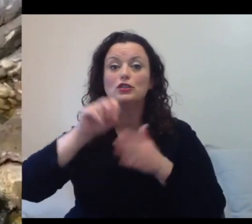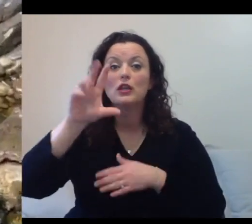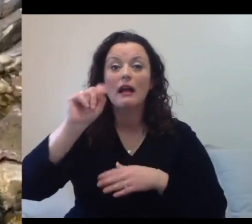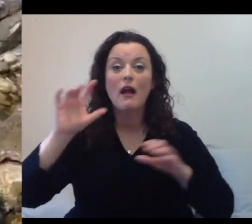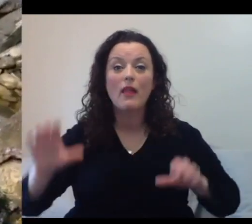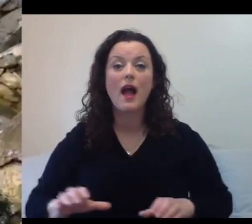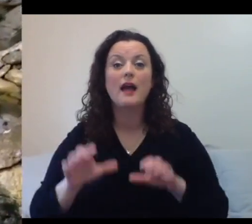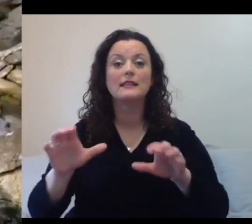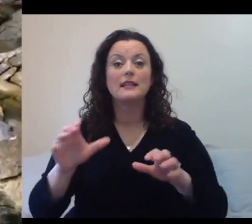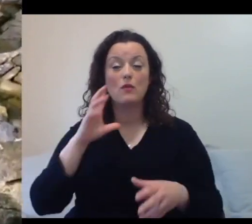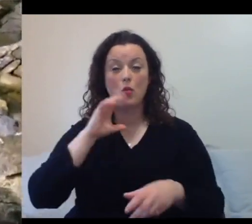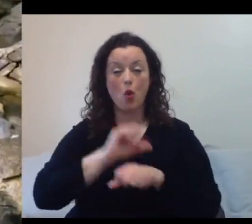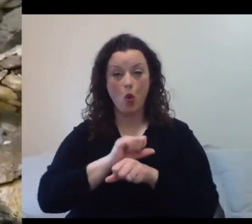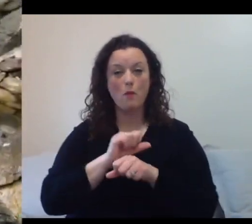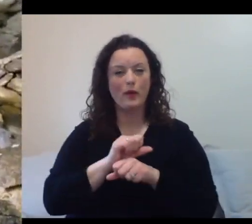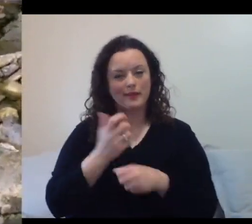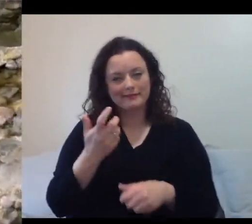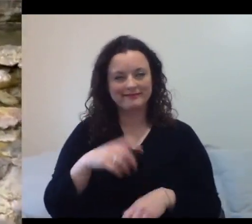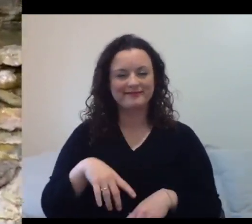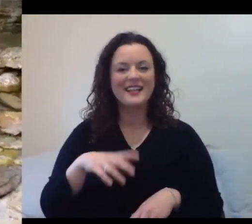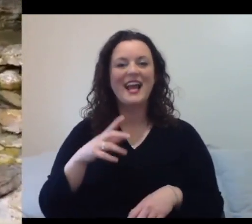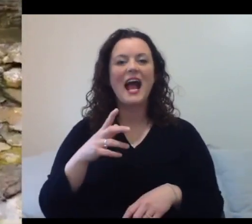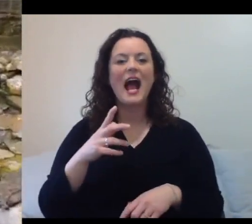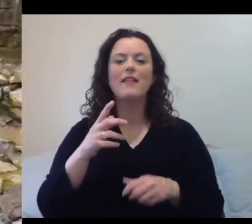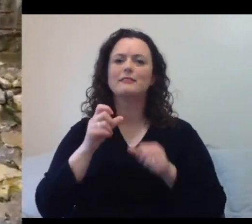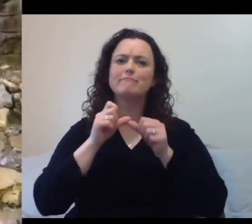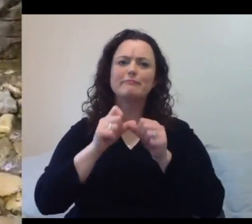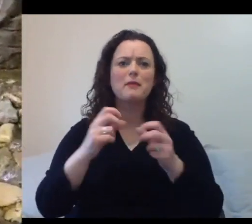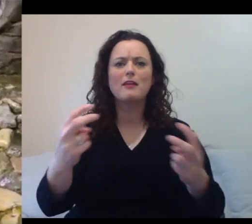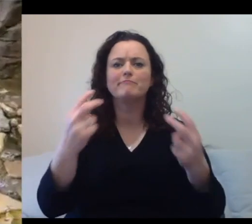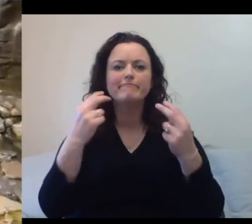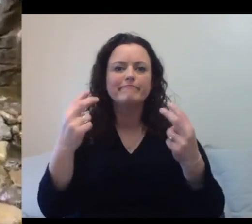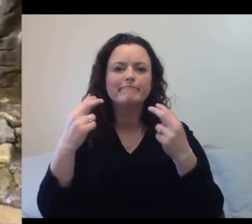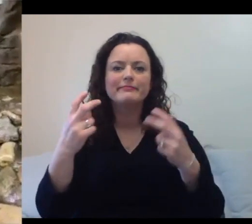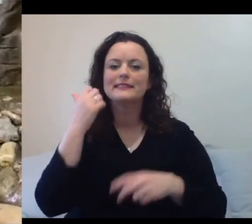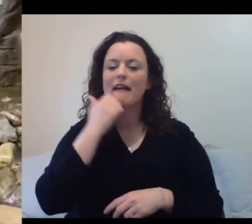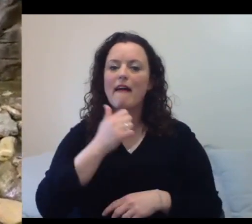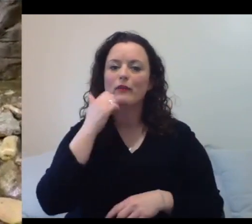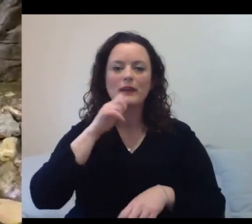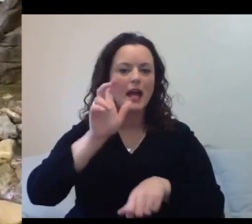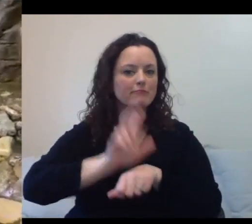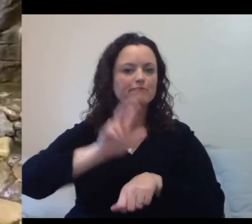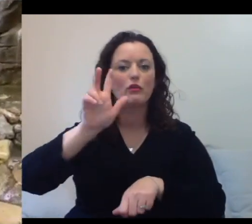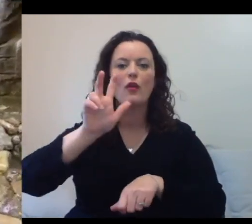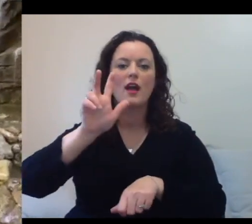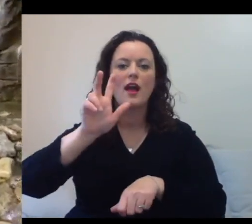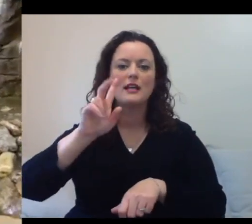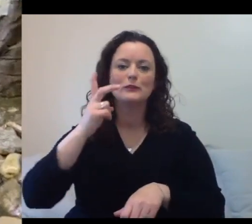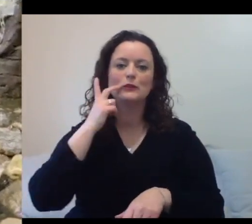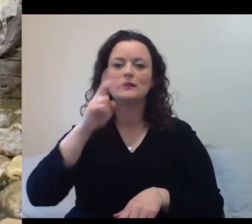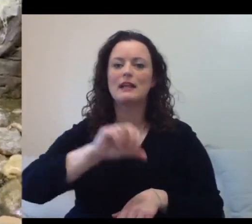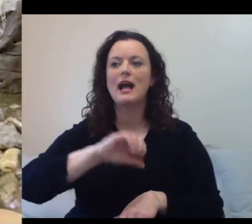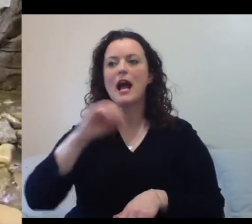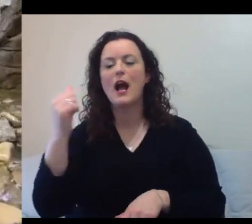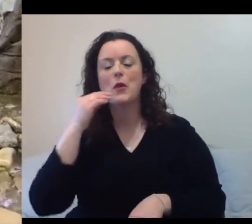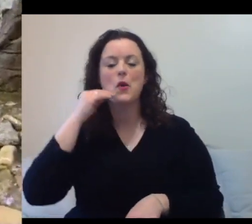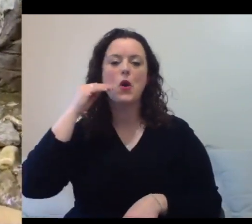and keep tuning in, again, every day at 3 o'clock to see these other home safaris. We've got a lot of animals here at the zoo, so